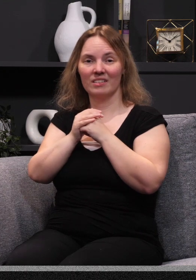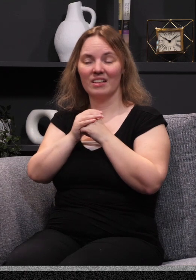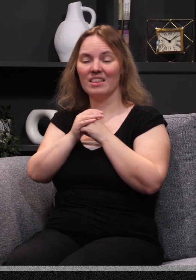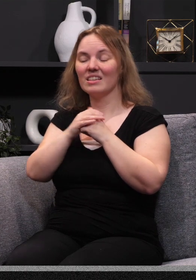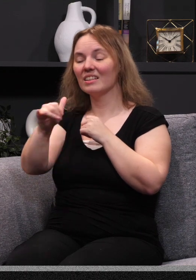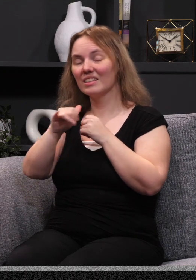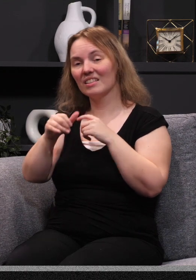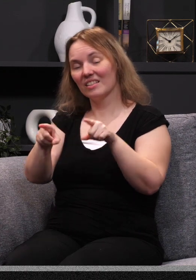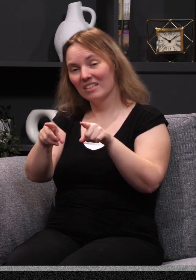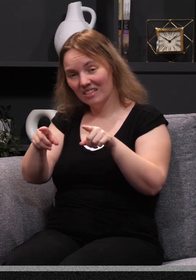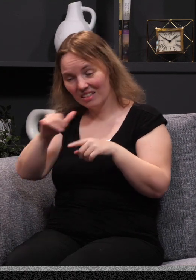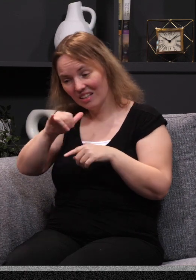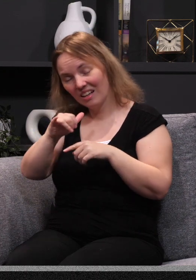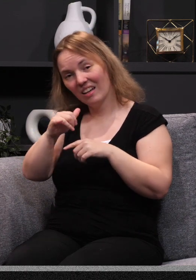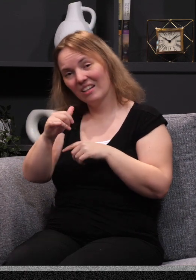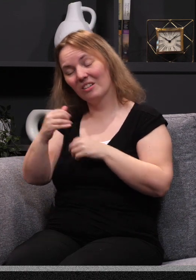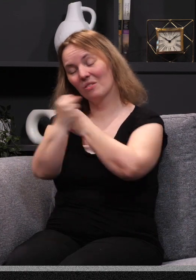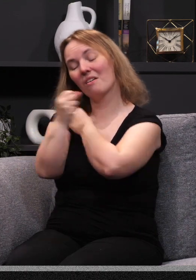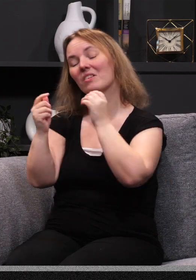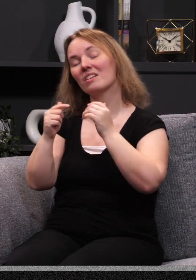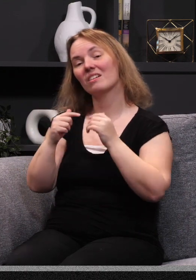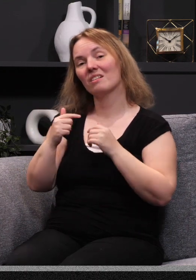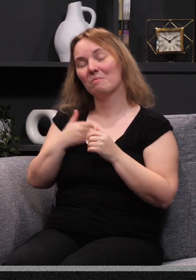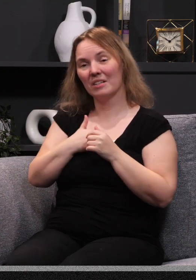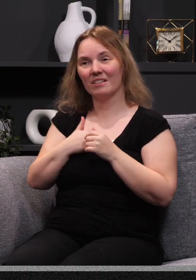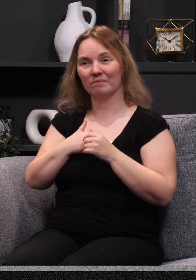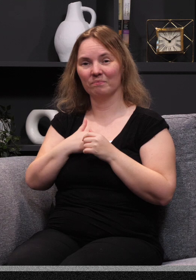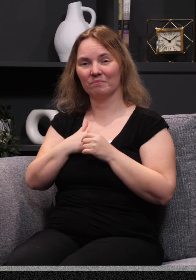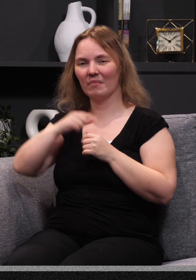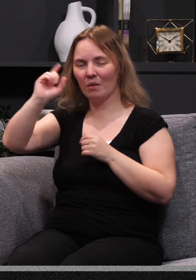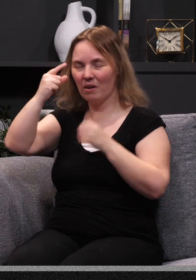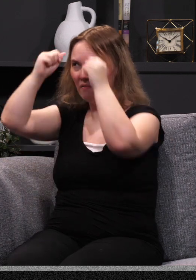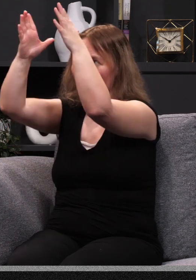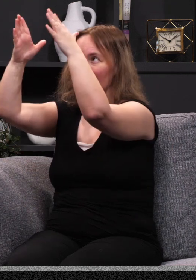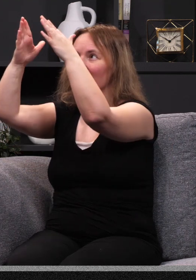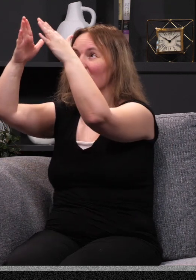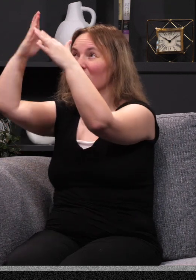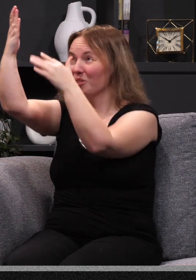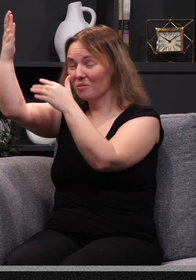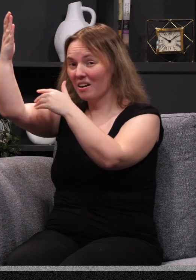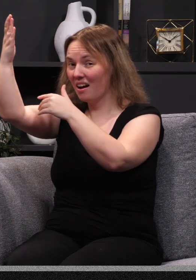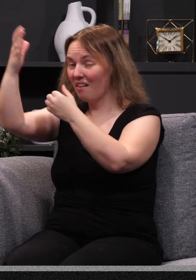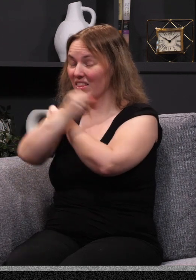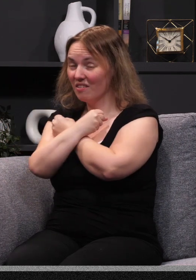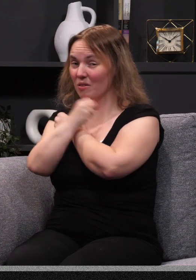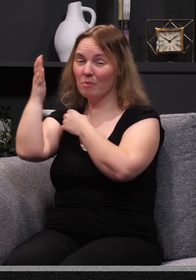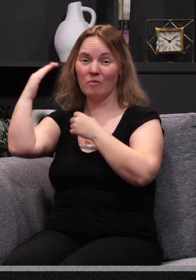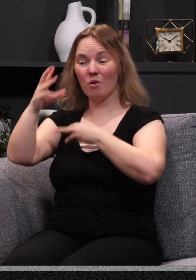them as much as you love me. So let that sink in. Number one, Father, you have loved